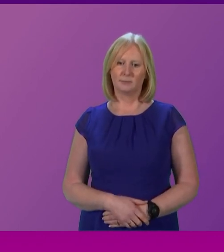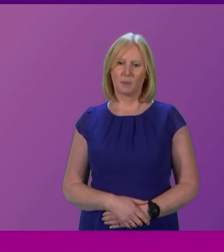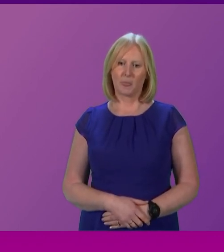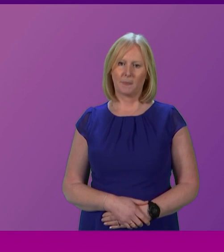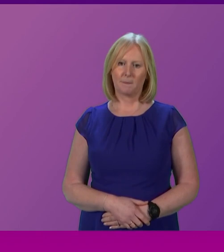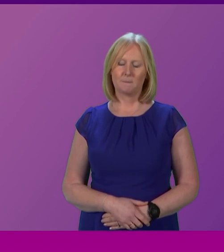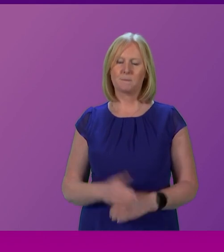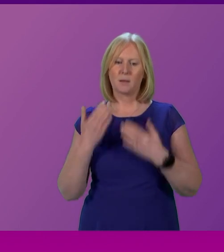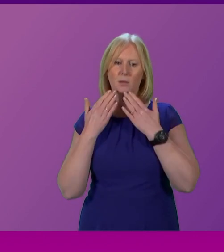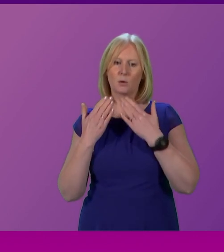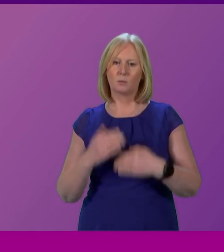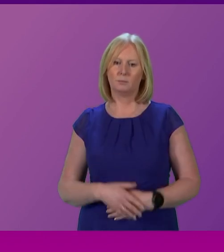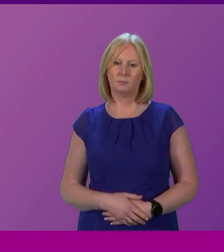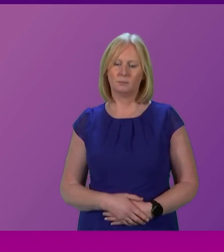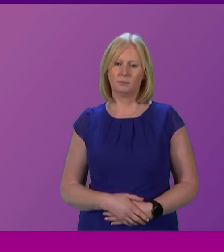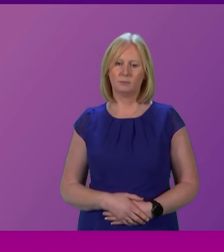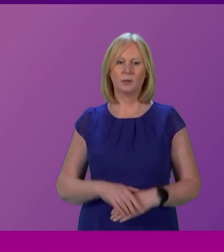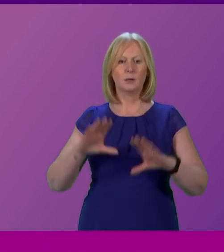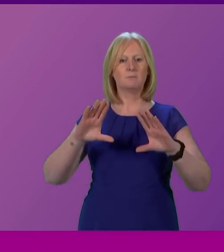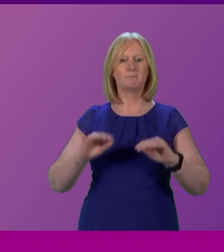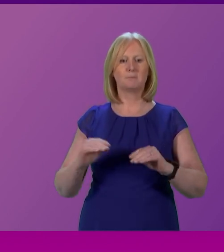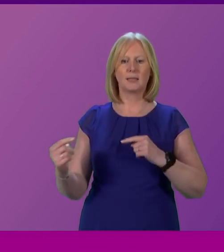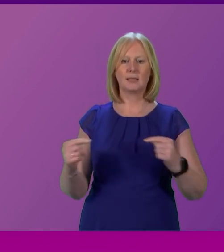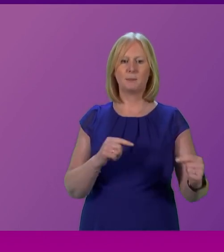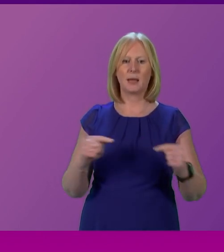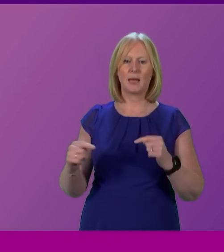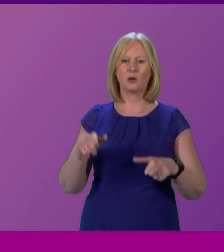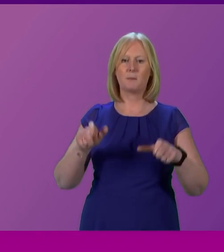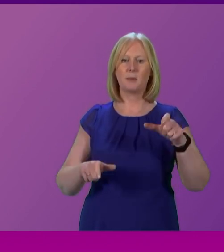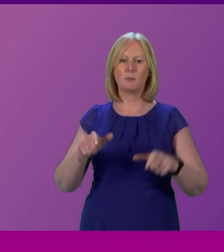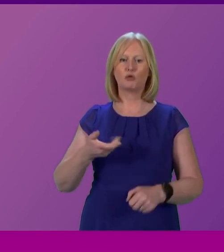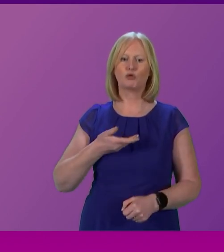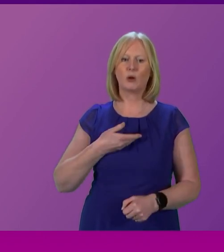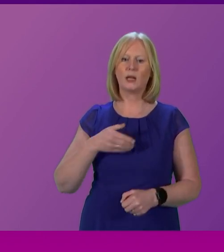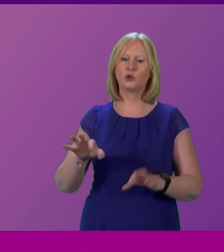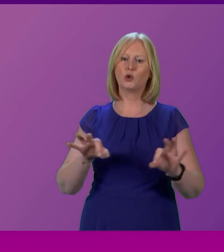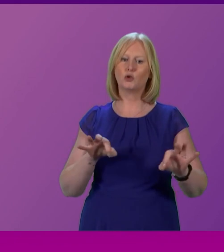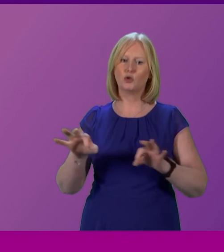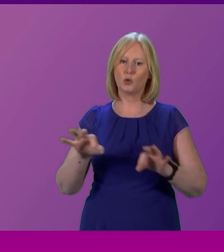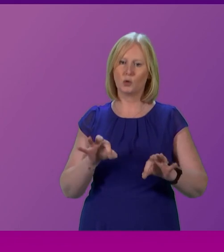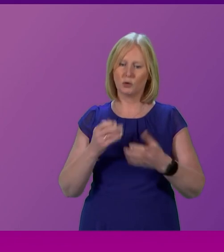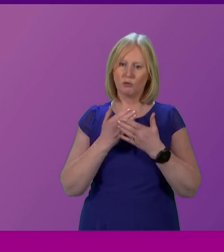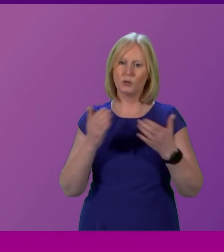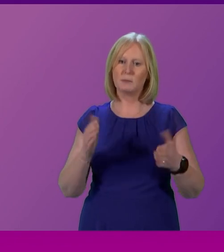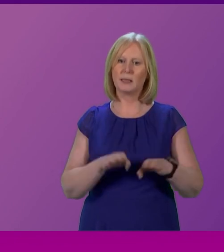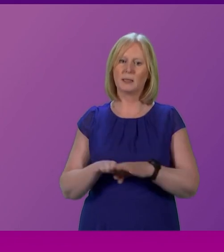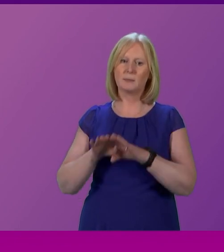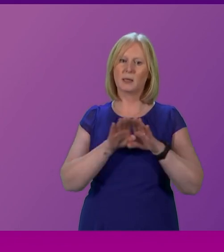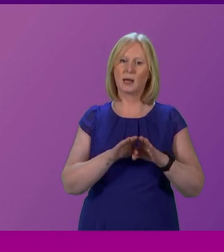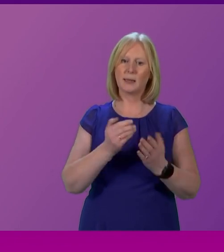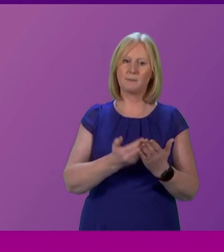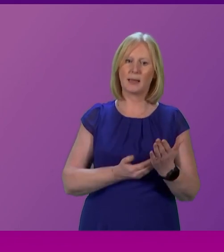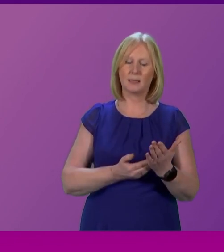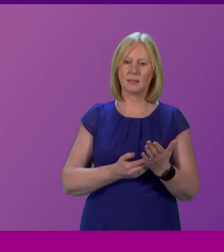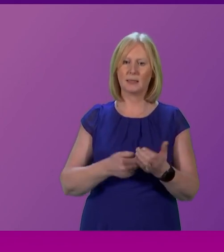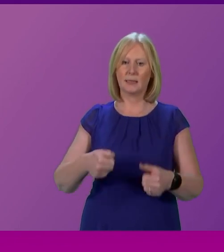Thank you. That concludes the debate on people's right to choose, respecting Scotland's democratic mandate. It is now time to move on